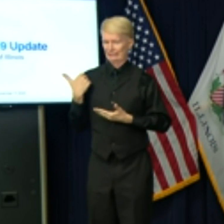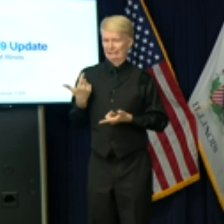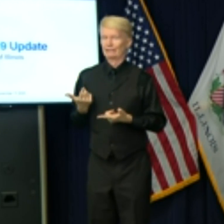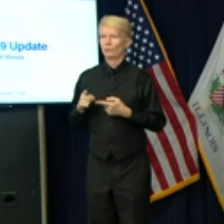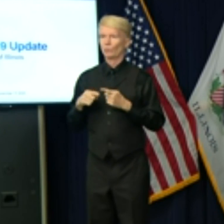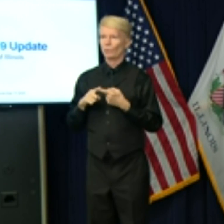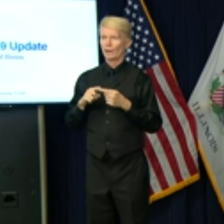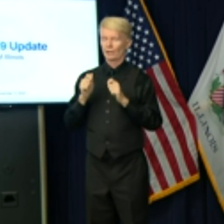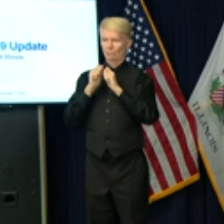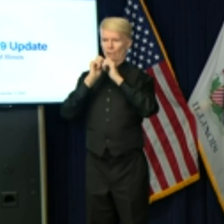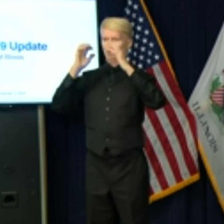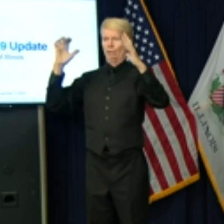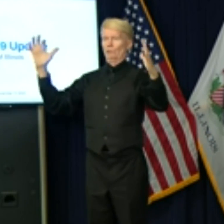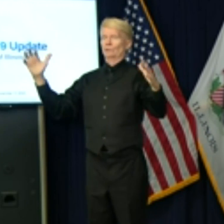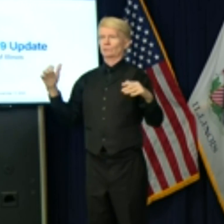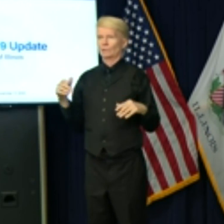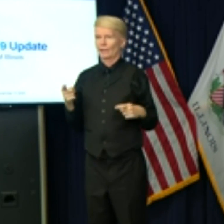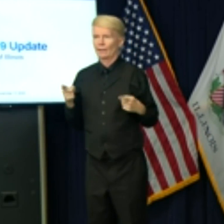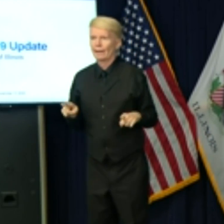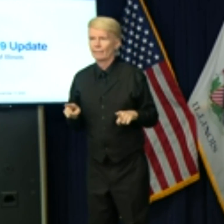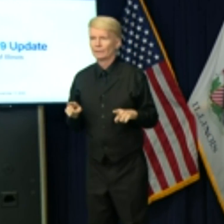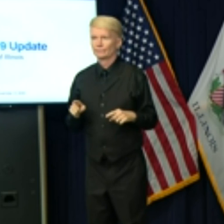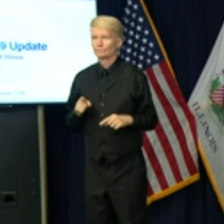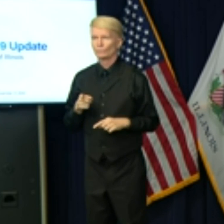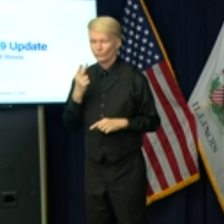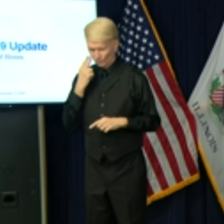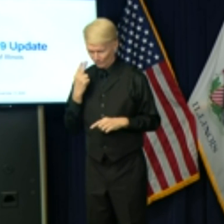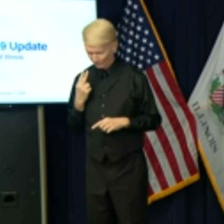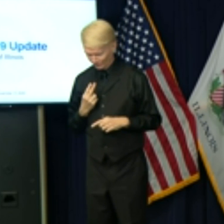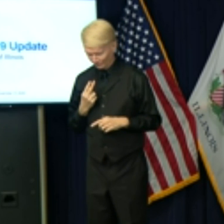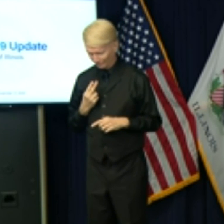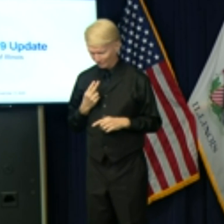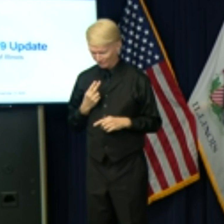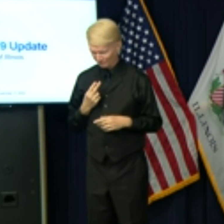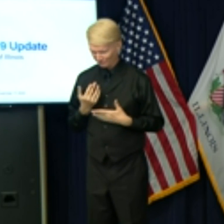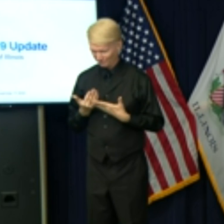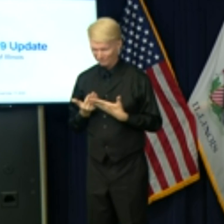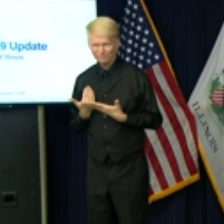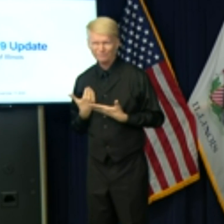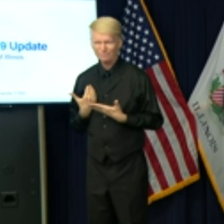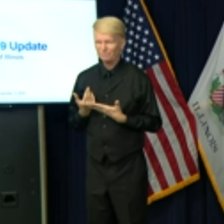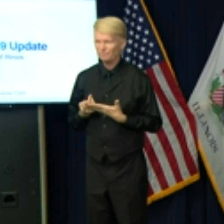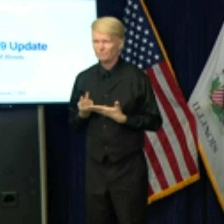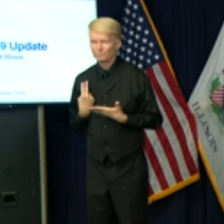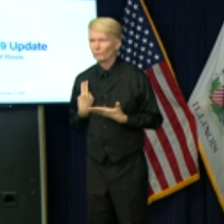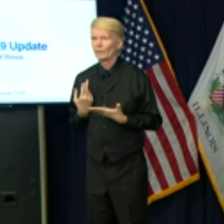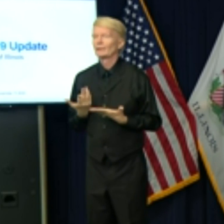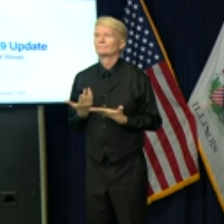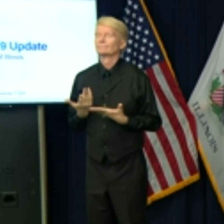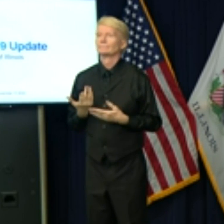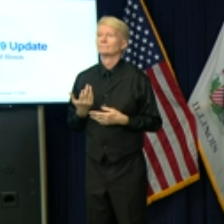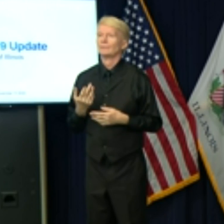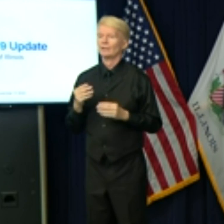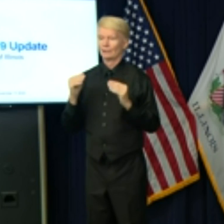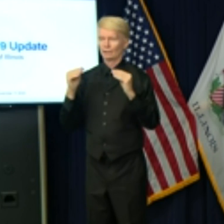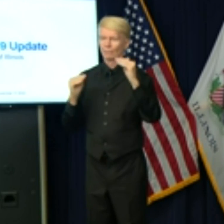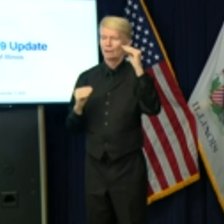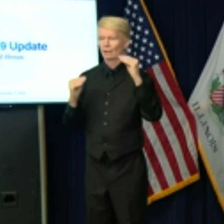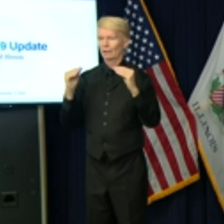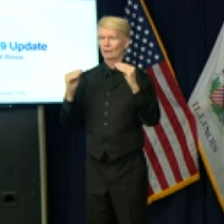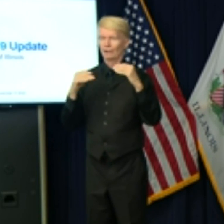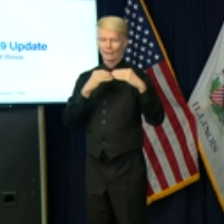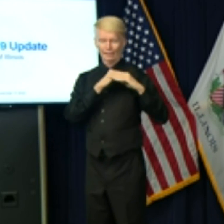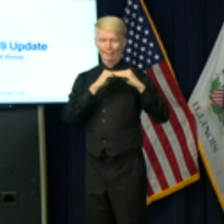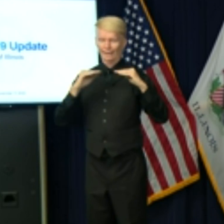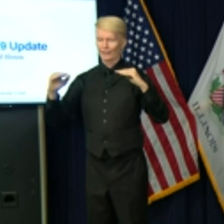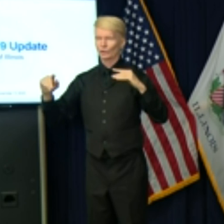exponential, or at least we saw. And you heard me talk about this days past, in fact, a couple weeks ago, about that tipping point from linear